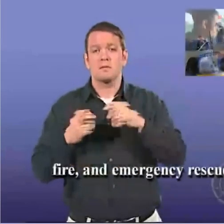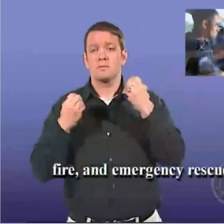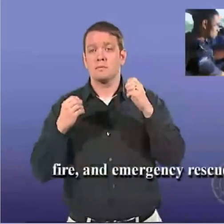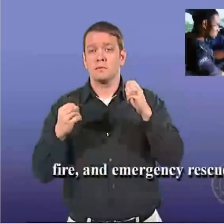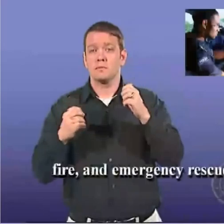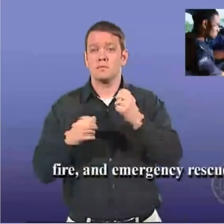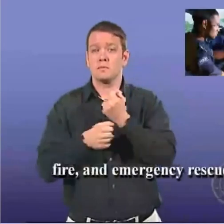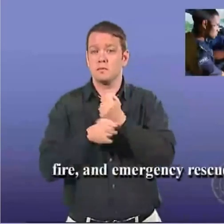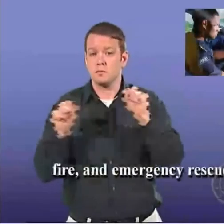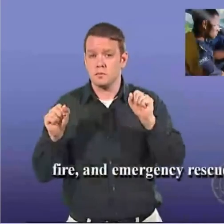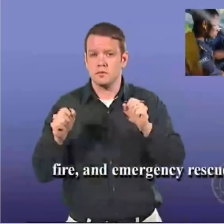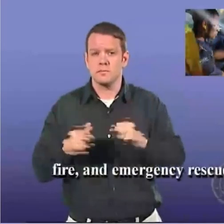emergency rescue.